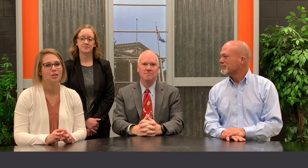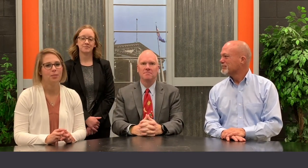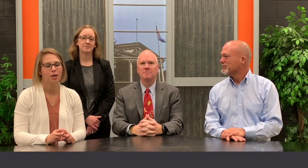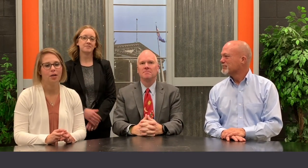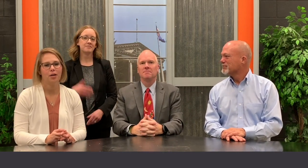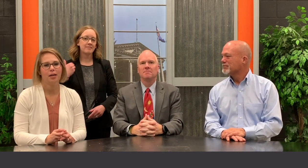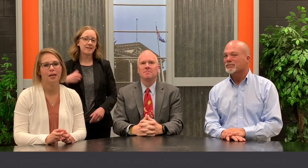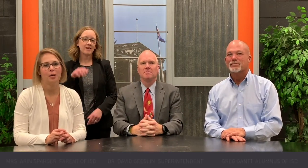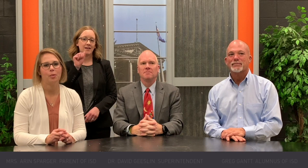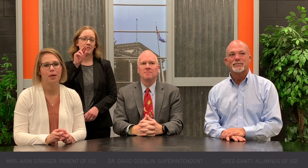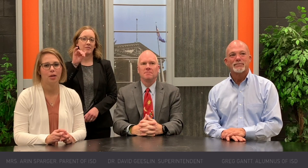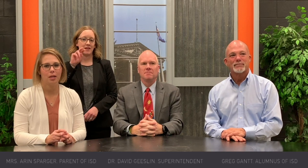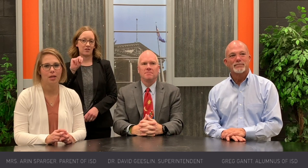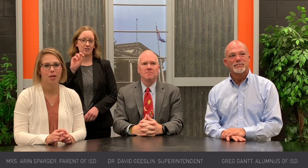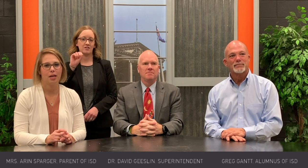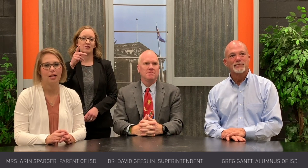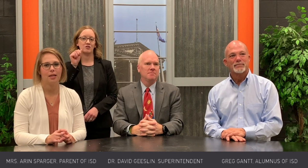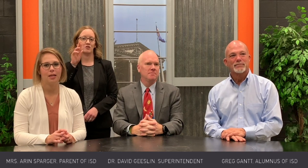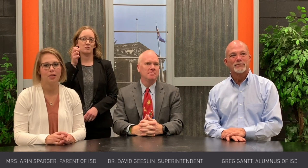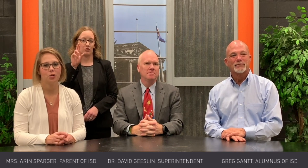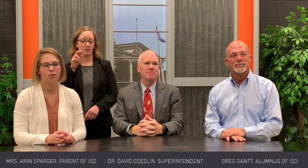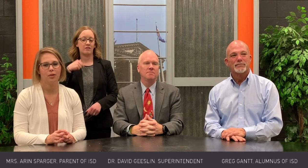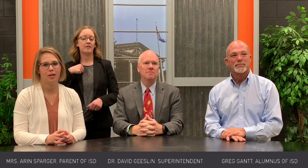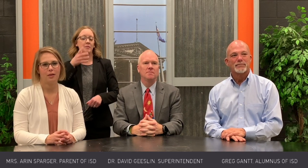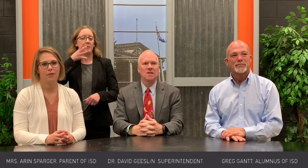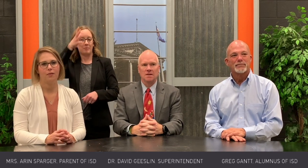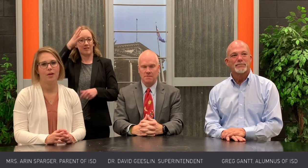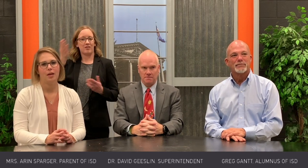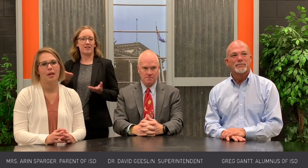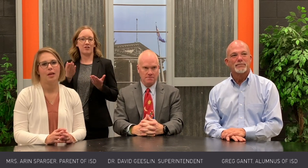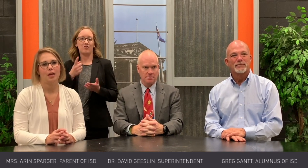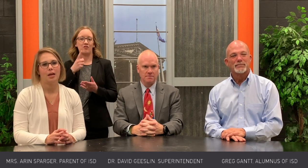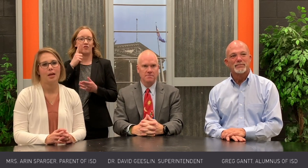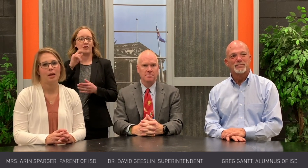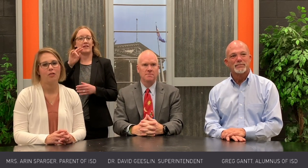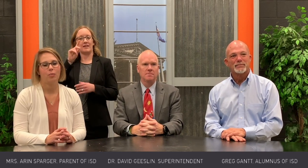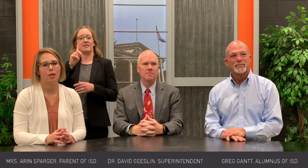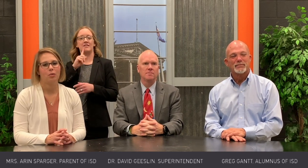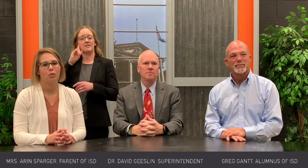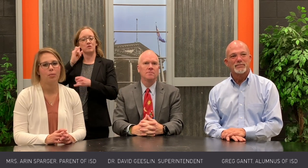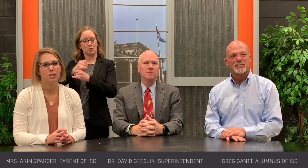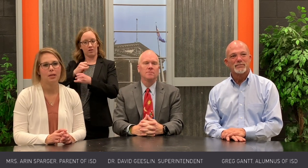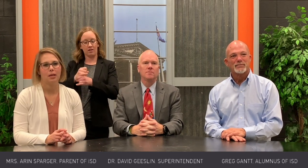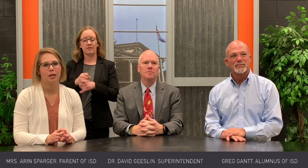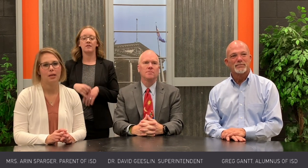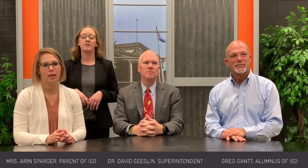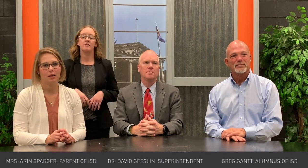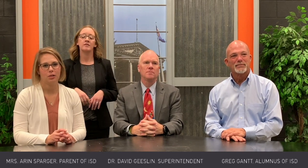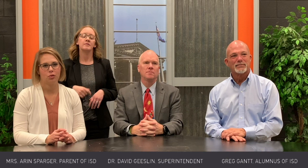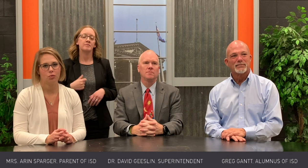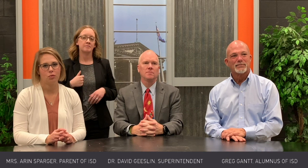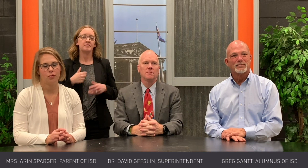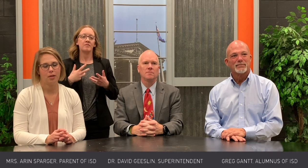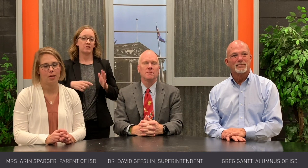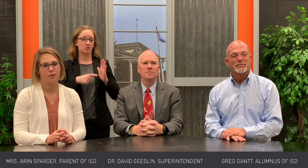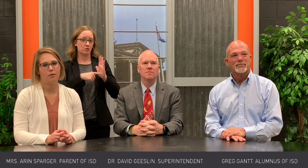Hi, I'm Erin Sparger and I'm a parent at the Indiana School for the Deaf and I am representing Indiana School for the Deaf